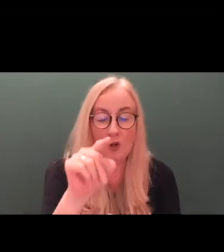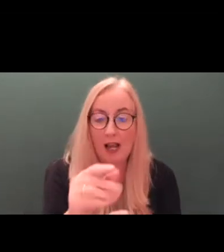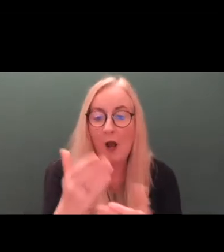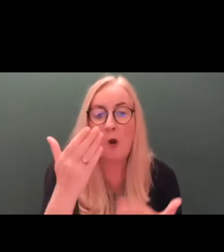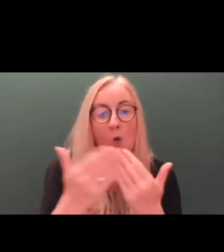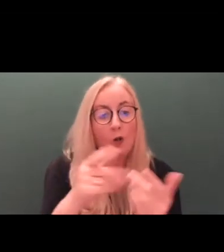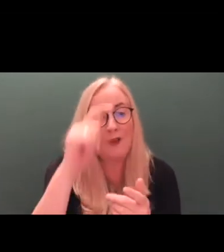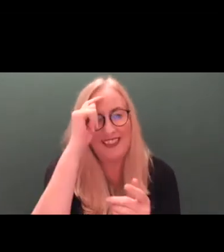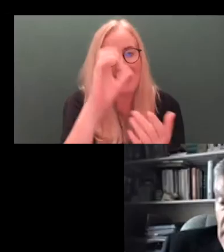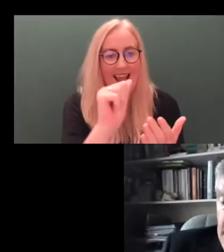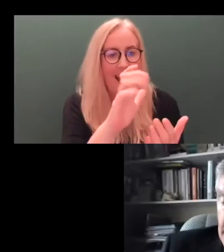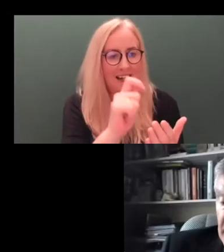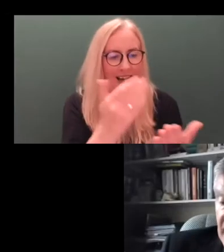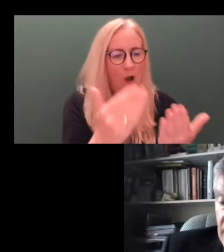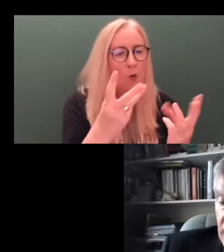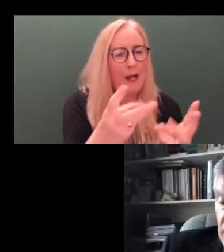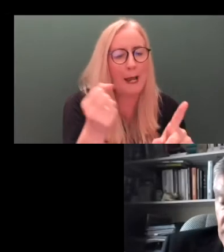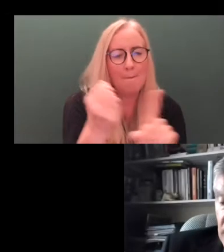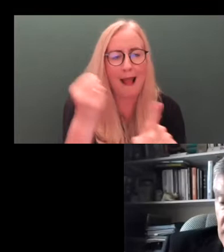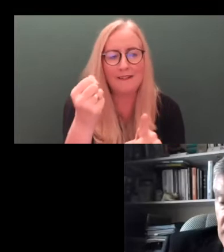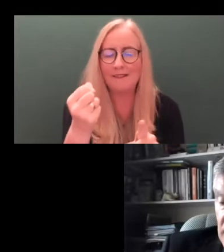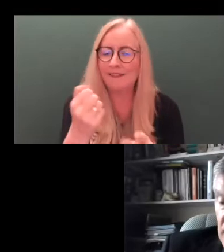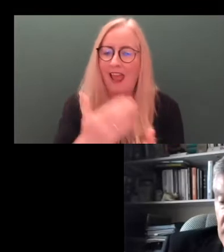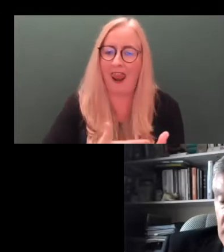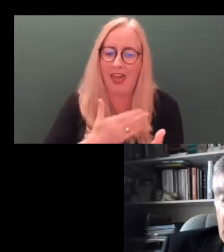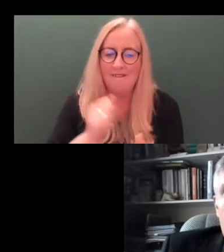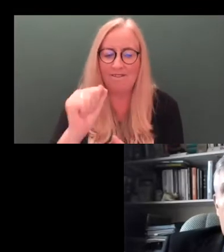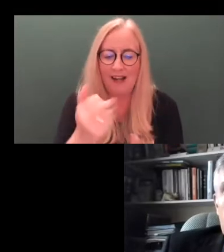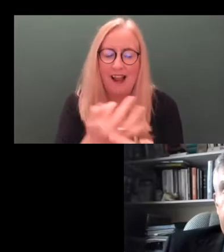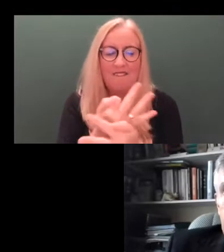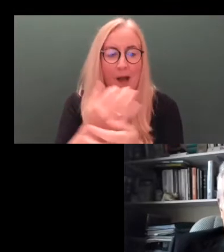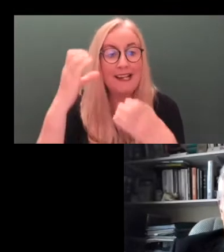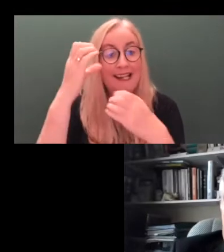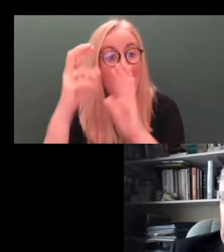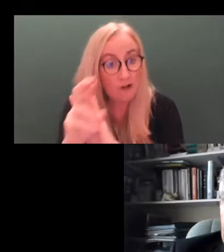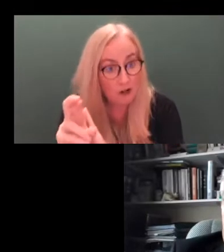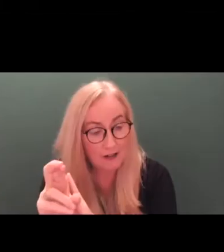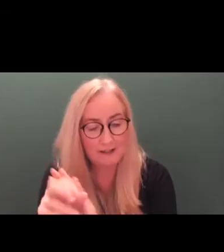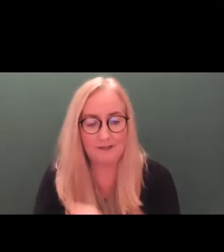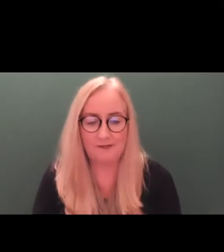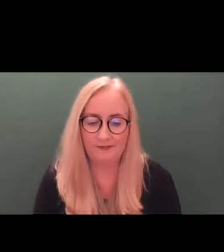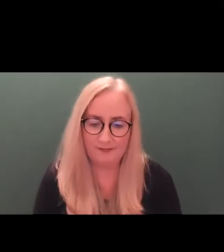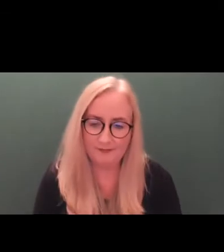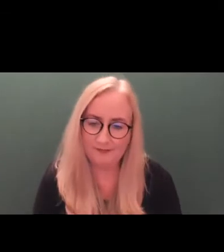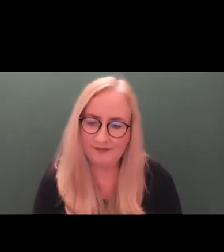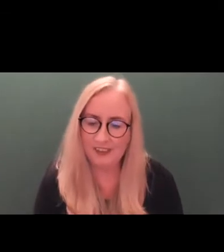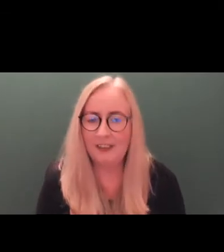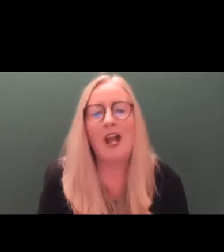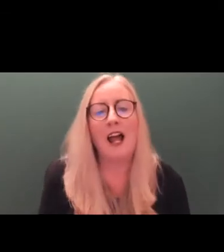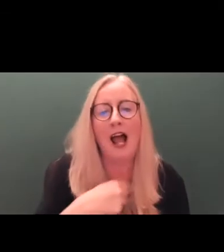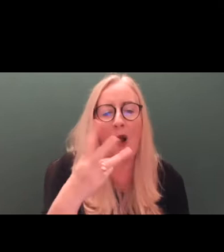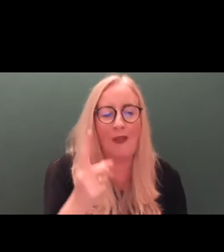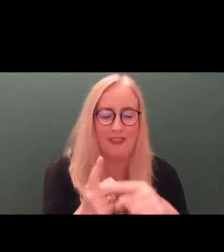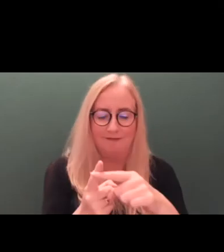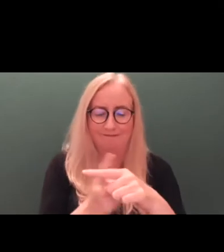Act is going to impact on the lives of family carers? I'll give you a very concise answer at the end.